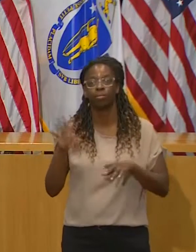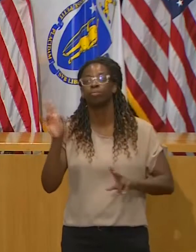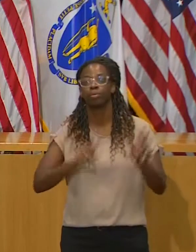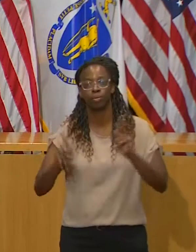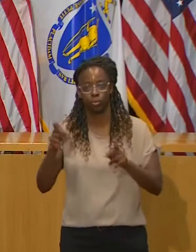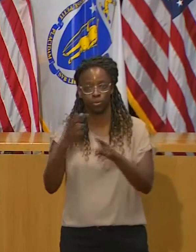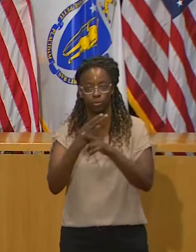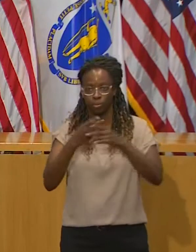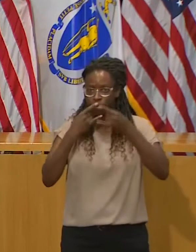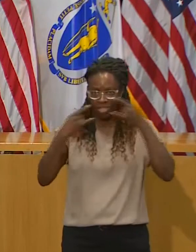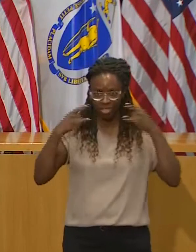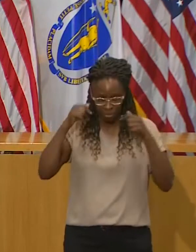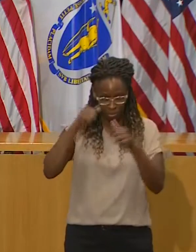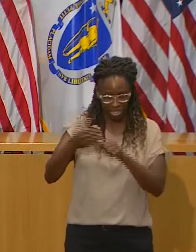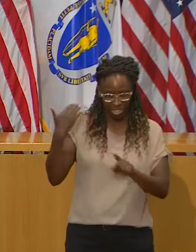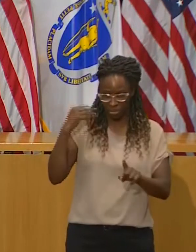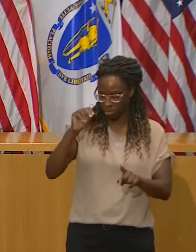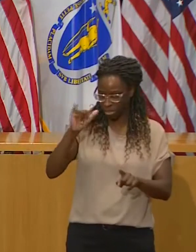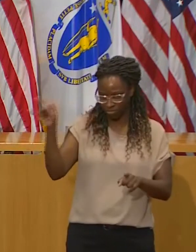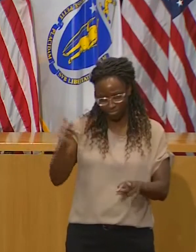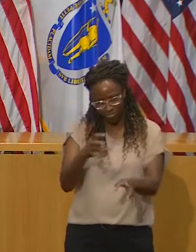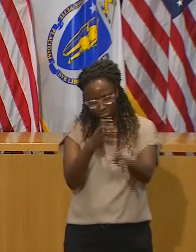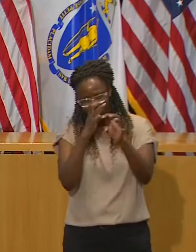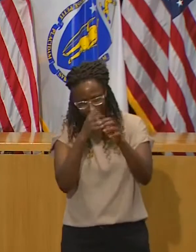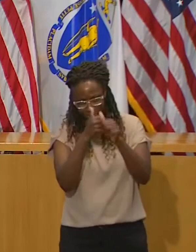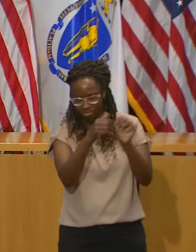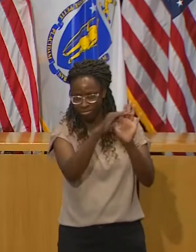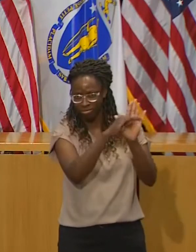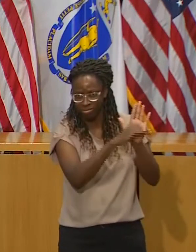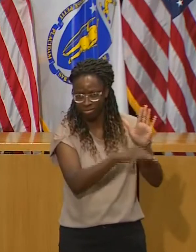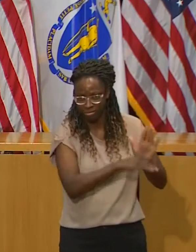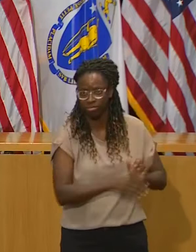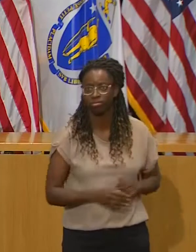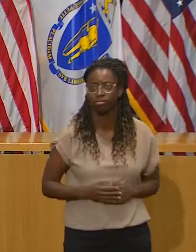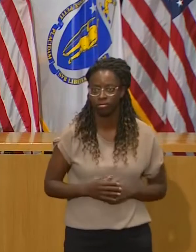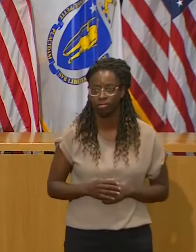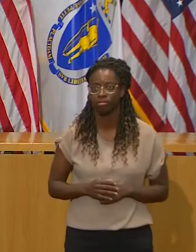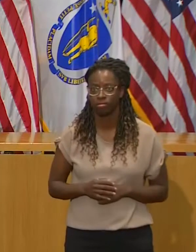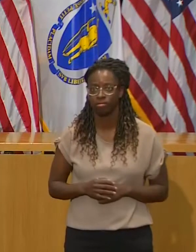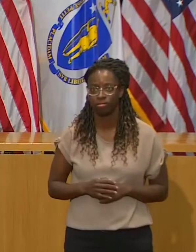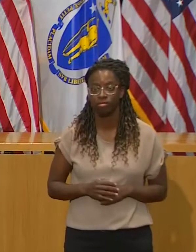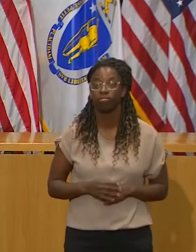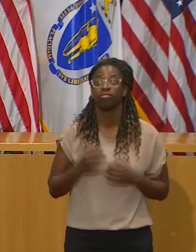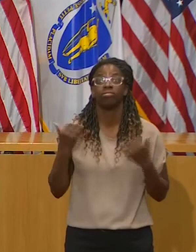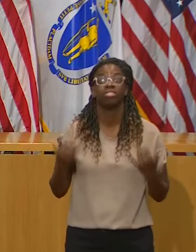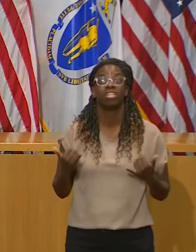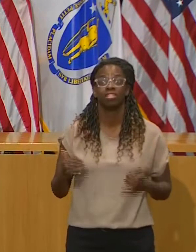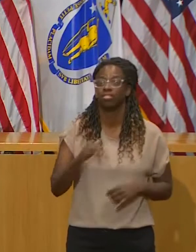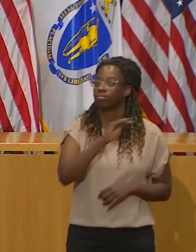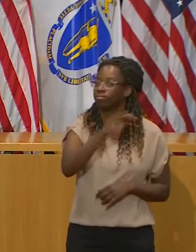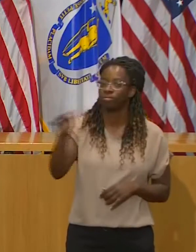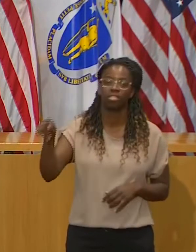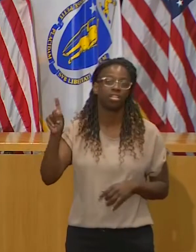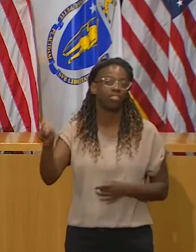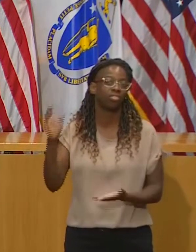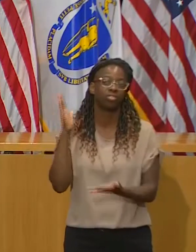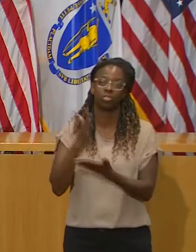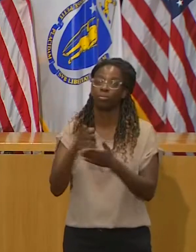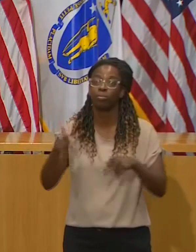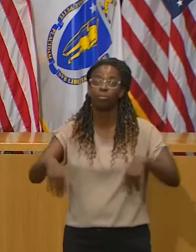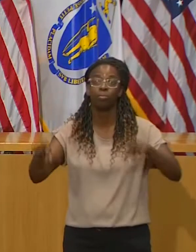distance. People really need to stop hosting big parties. And I say that as Halloween